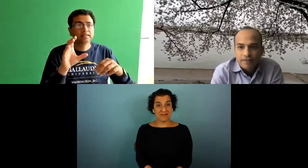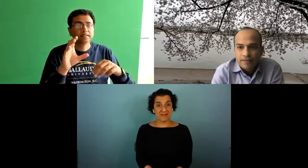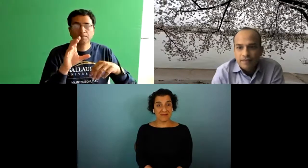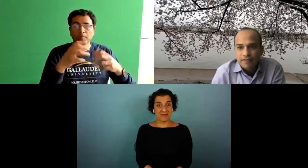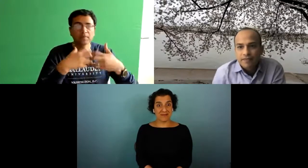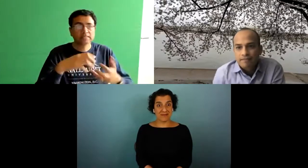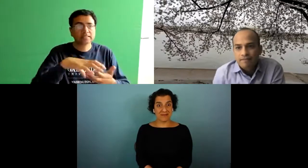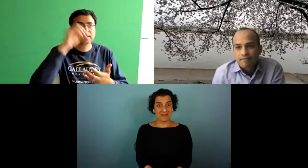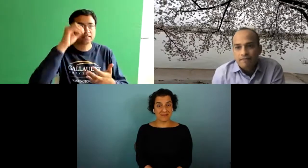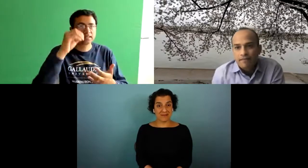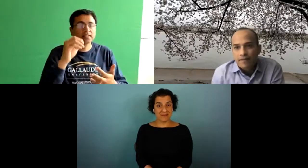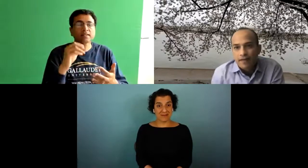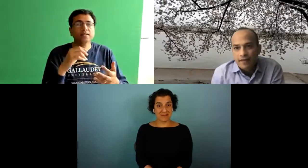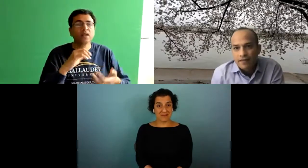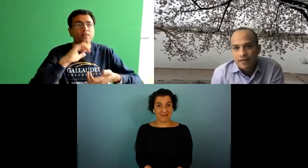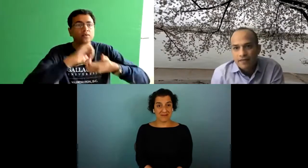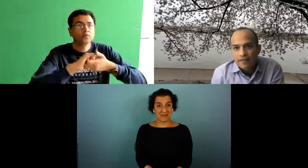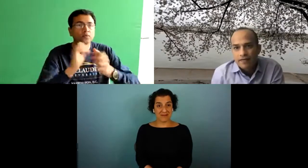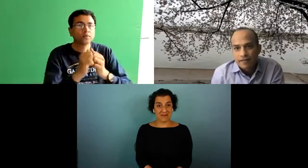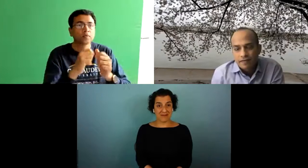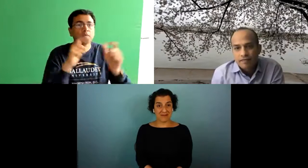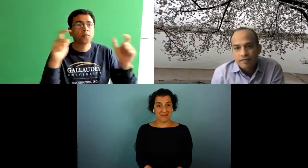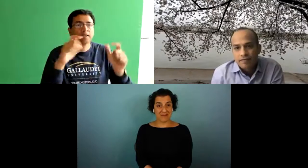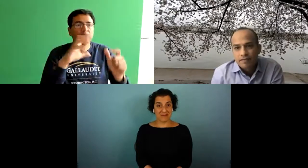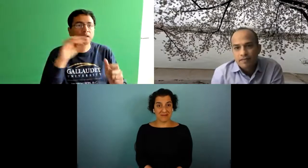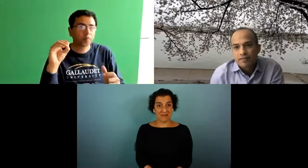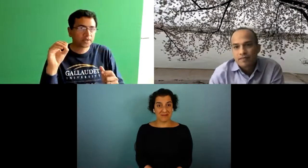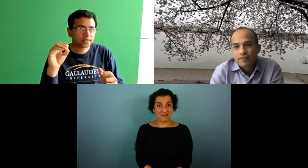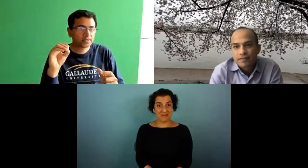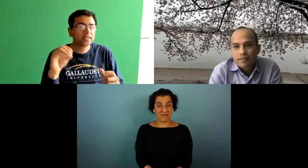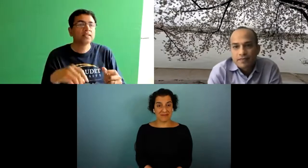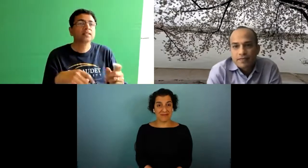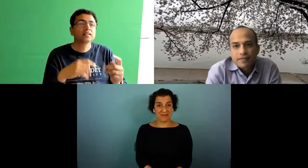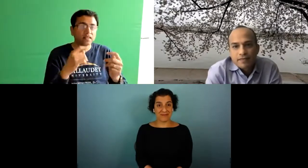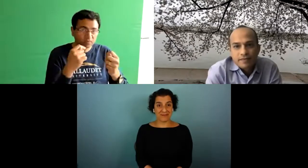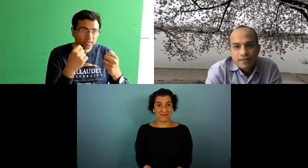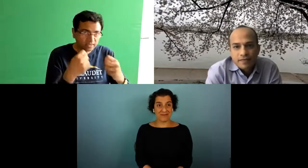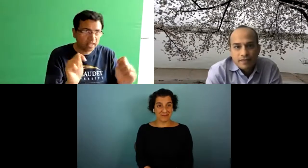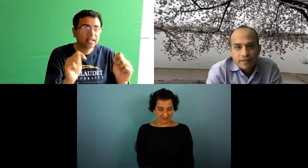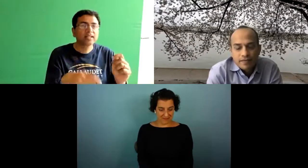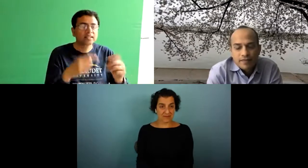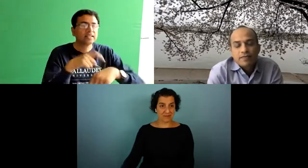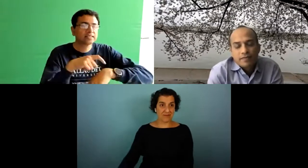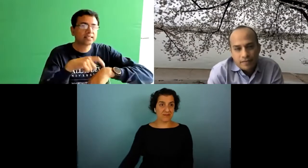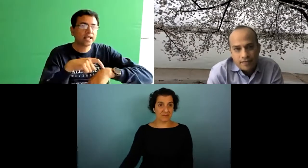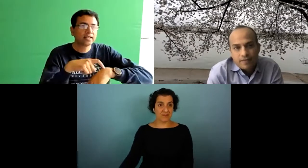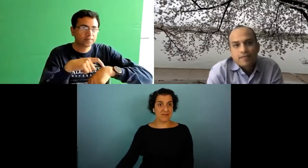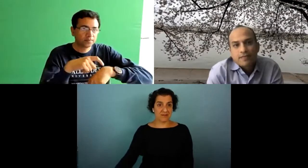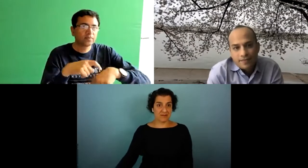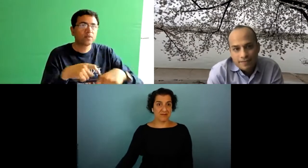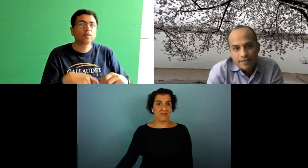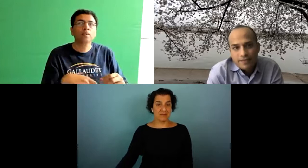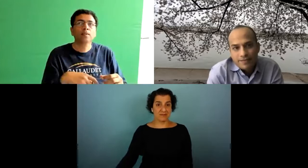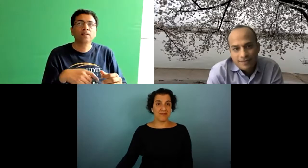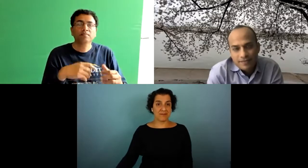well in general with machine learning we have to work with big companies and